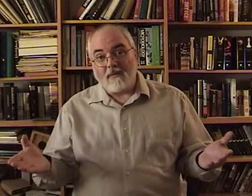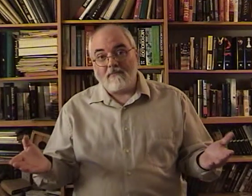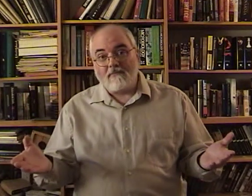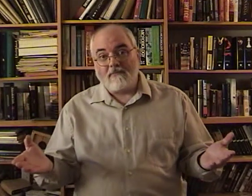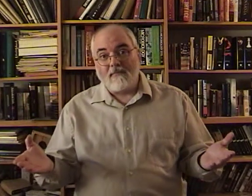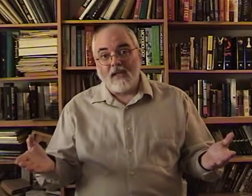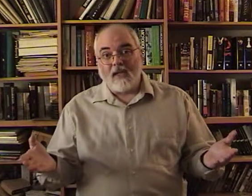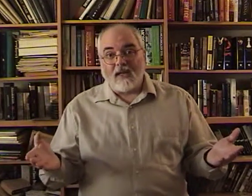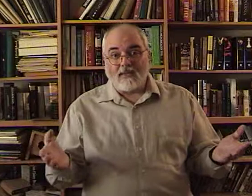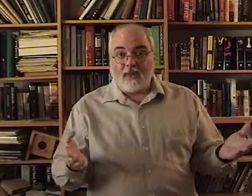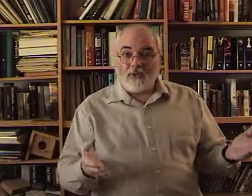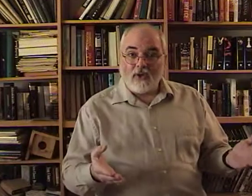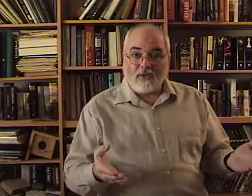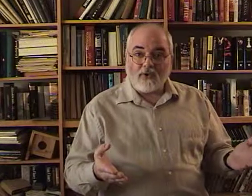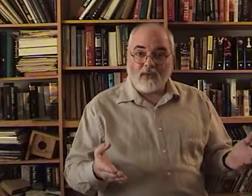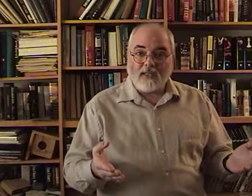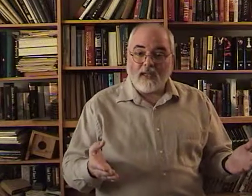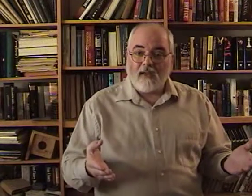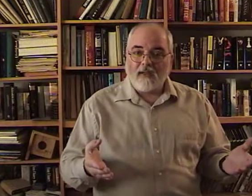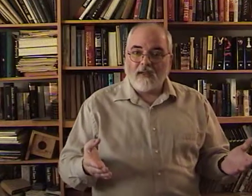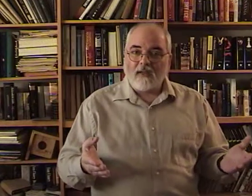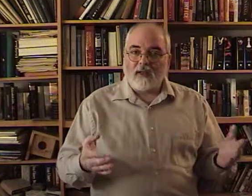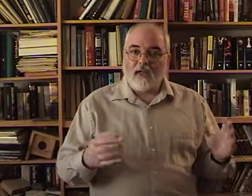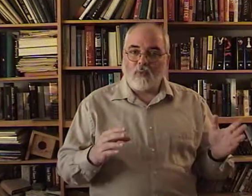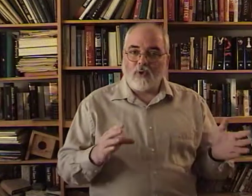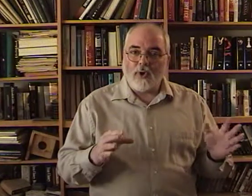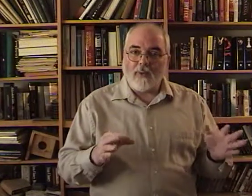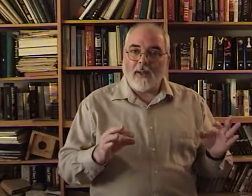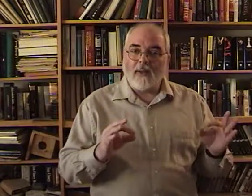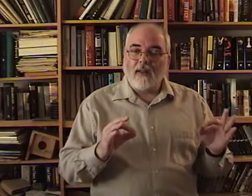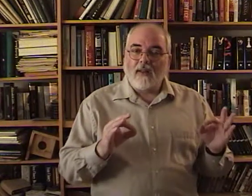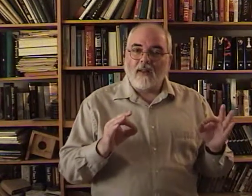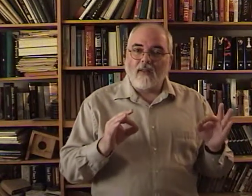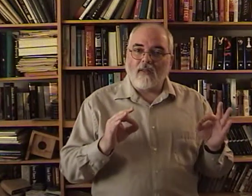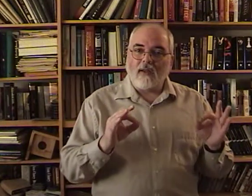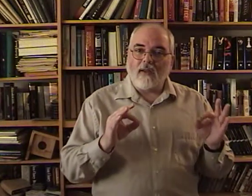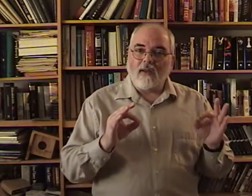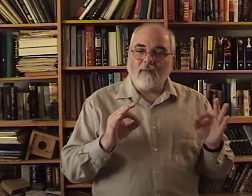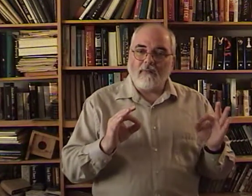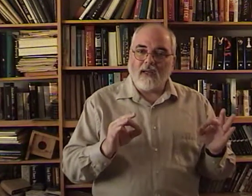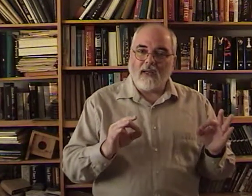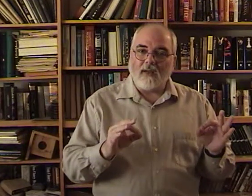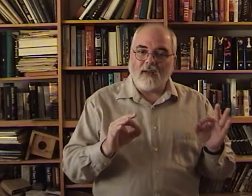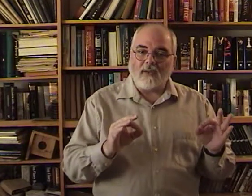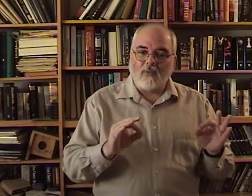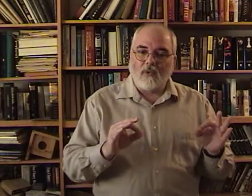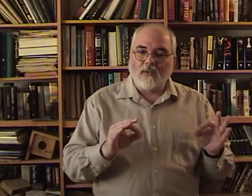Is that what the author is trying to say? Again. We're interpreting. The meaning. Not the words.